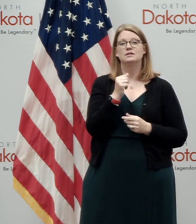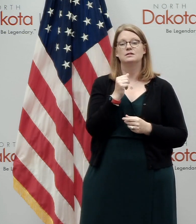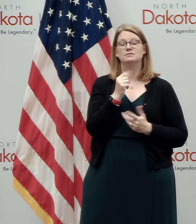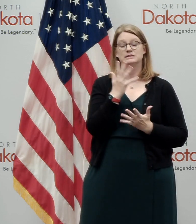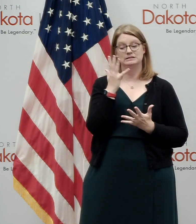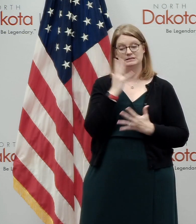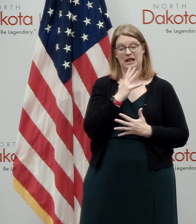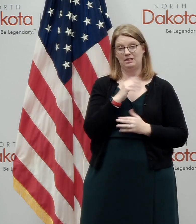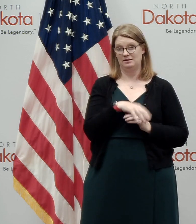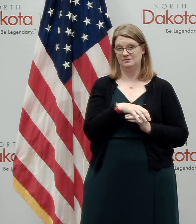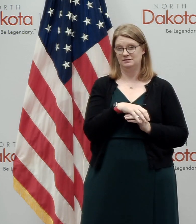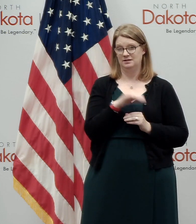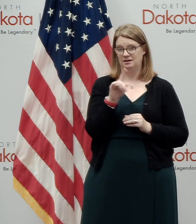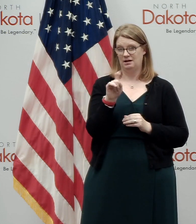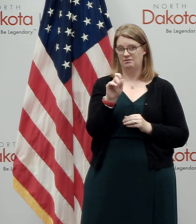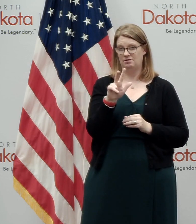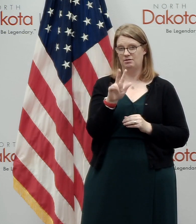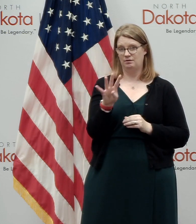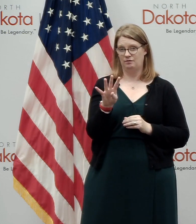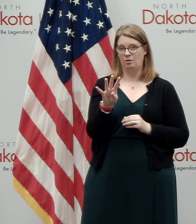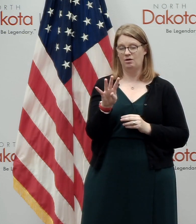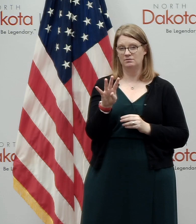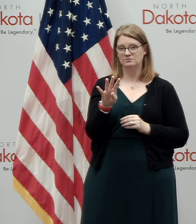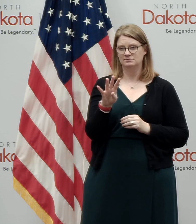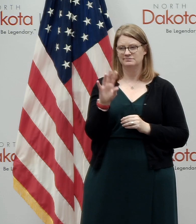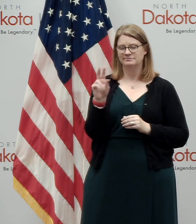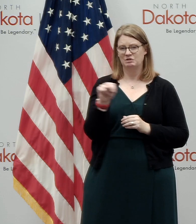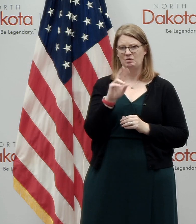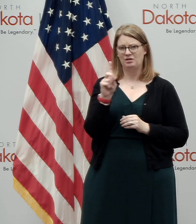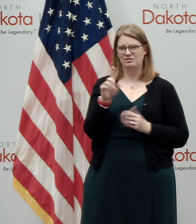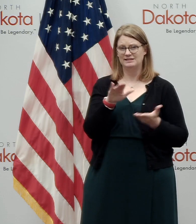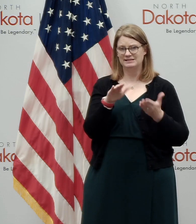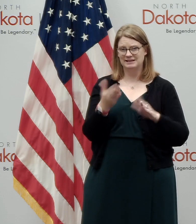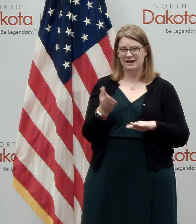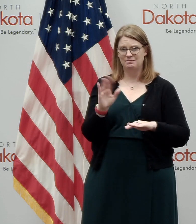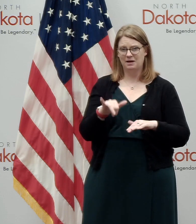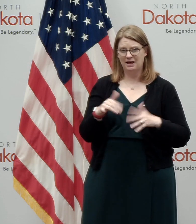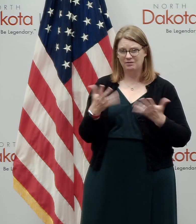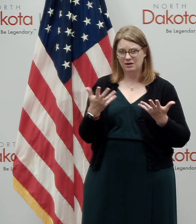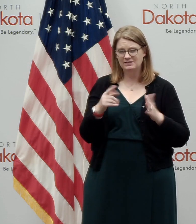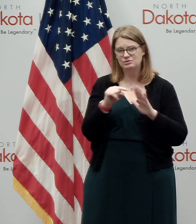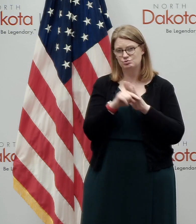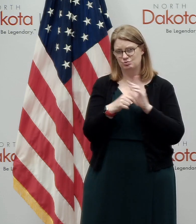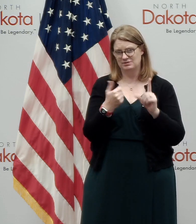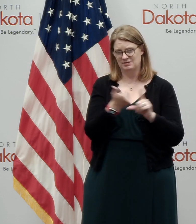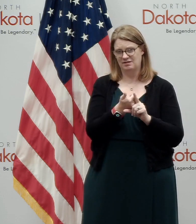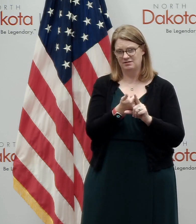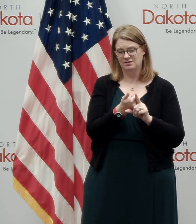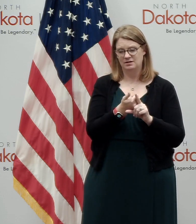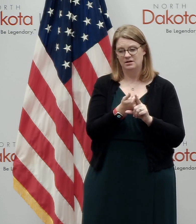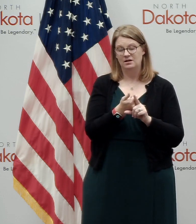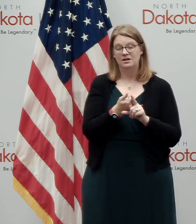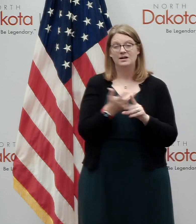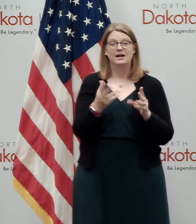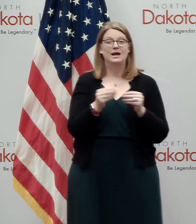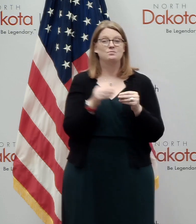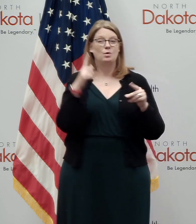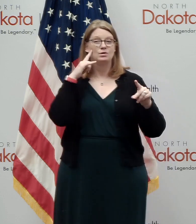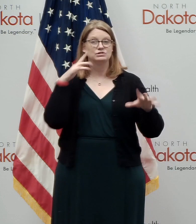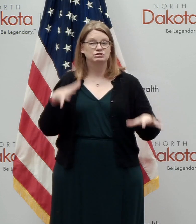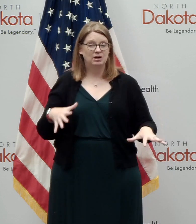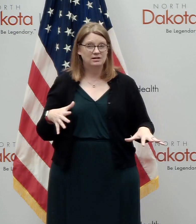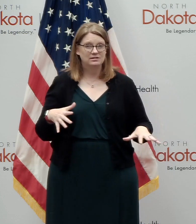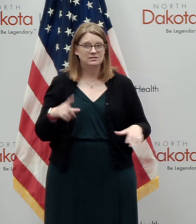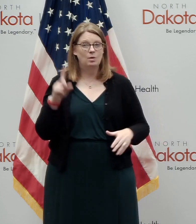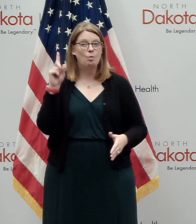sadly, 134 of our fellow North Dakotans died by suicide. But even more shockingly, and maybe less well